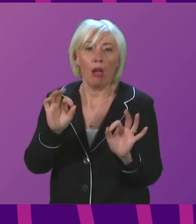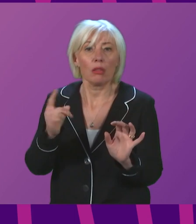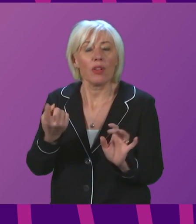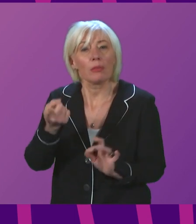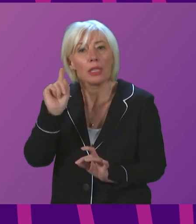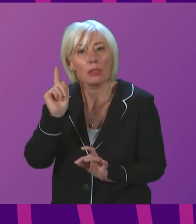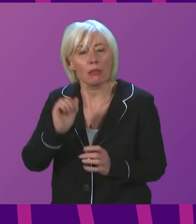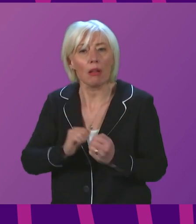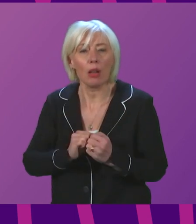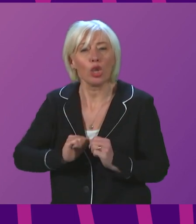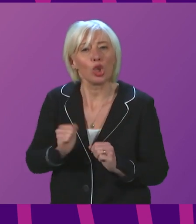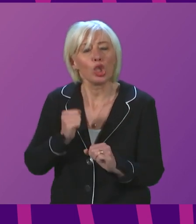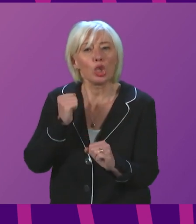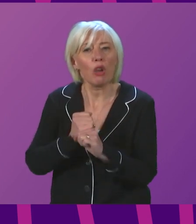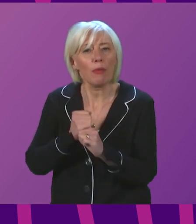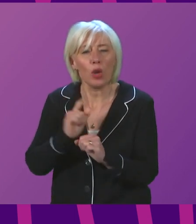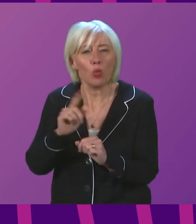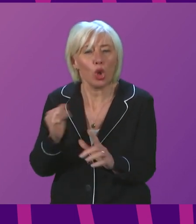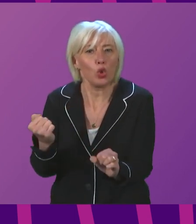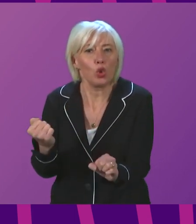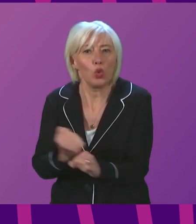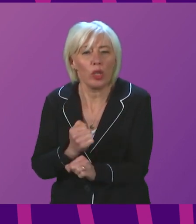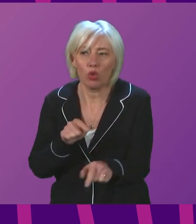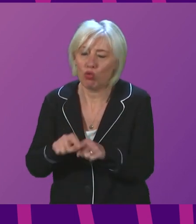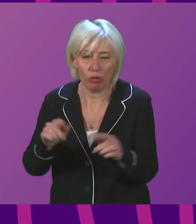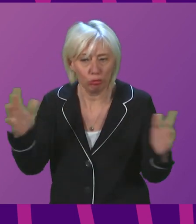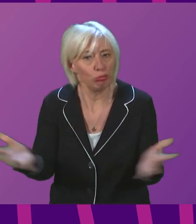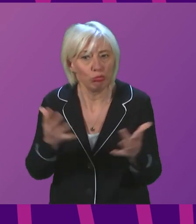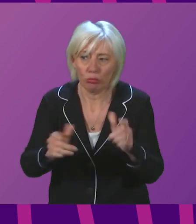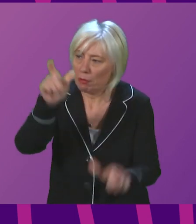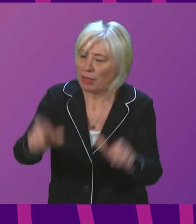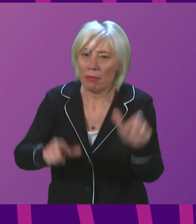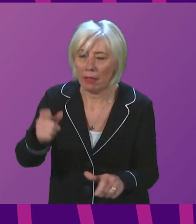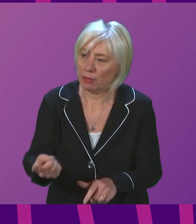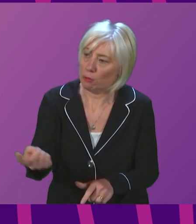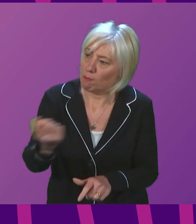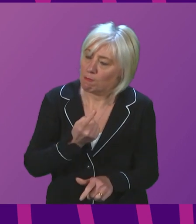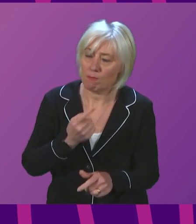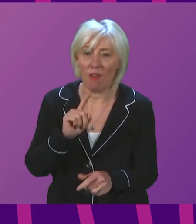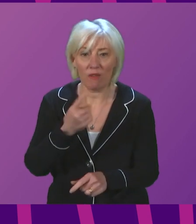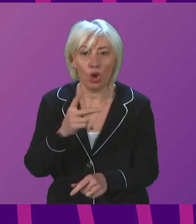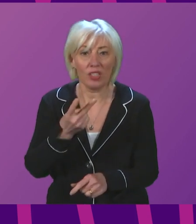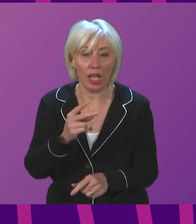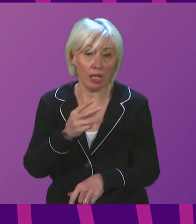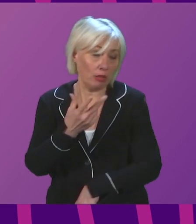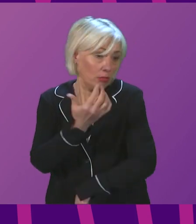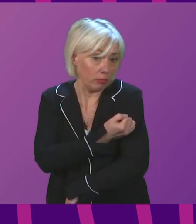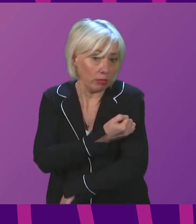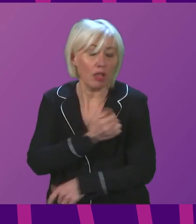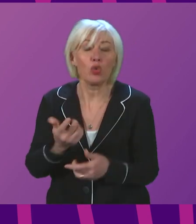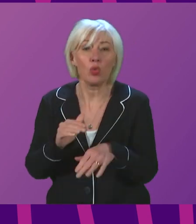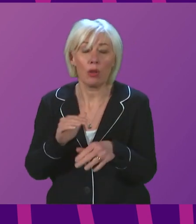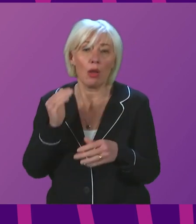Minister what the Scottish Government is doing to encourage the uptake of the vaccine and boosters in our communities of Black,